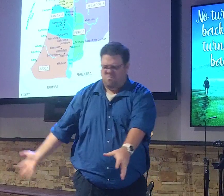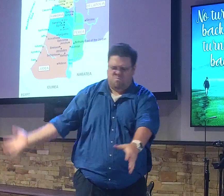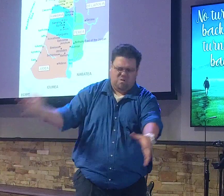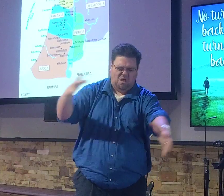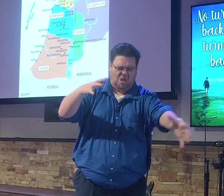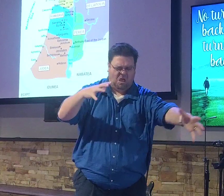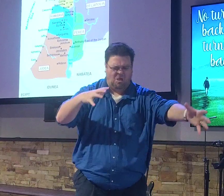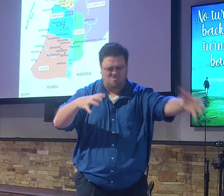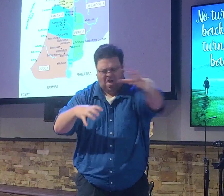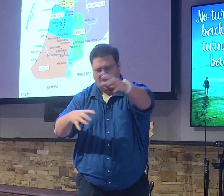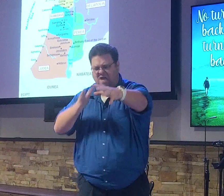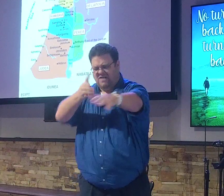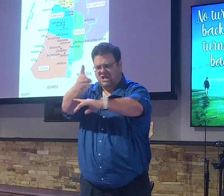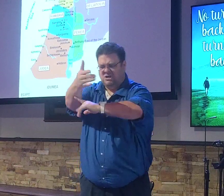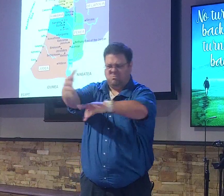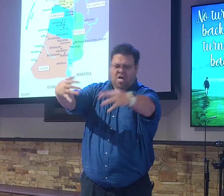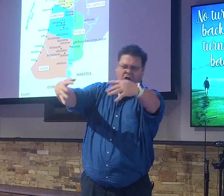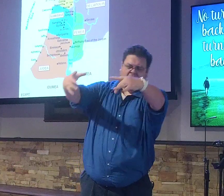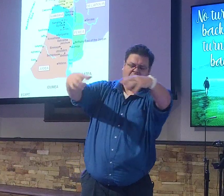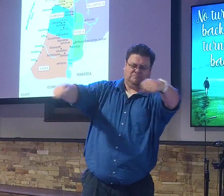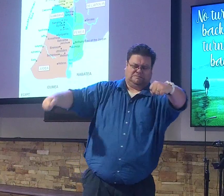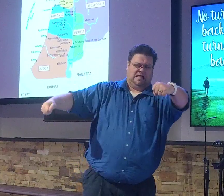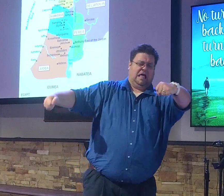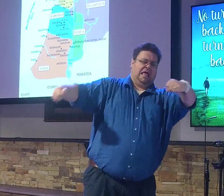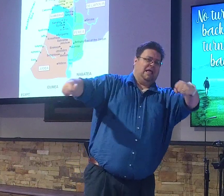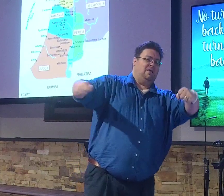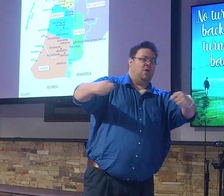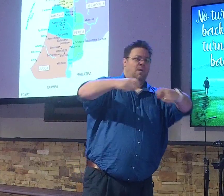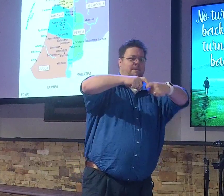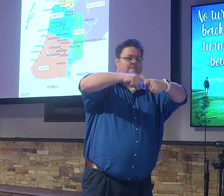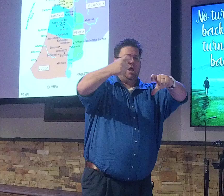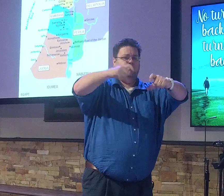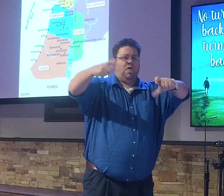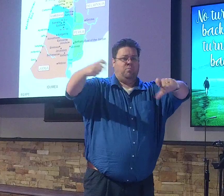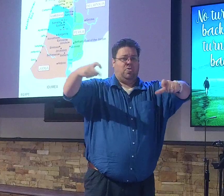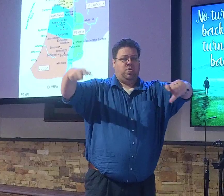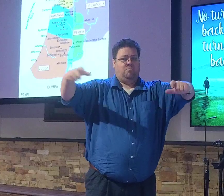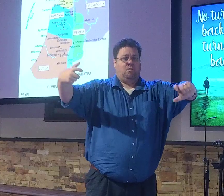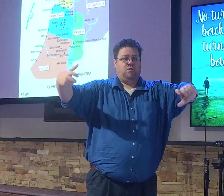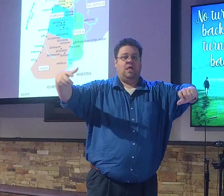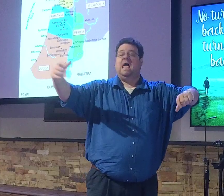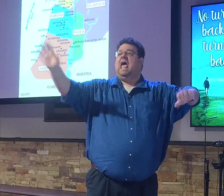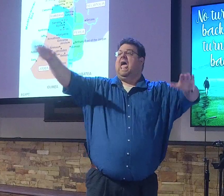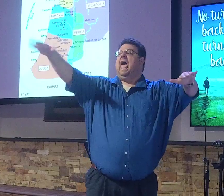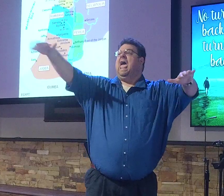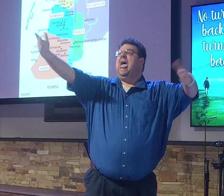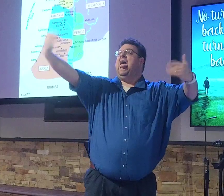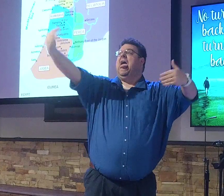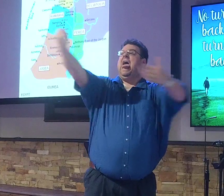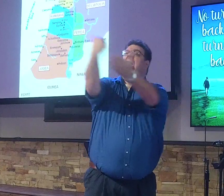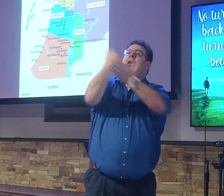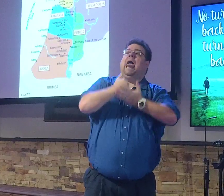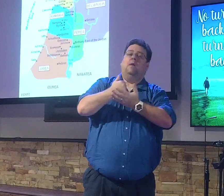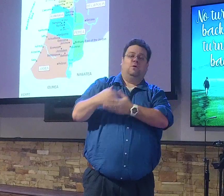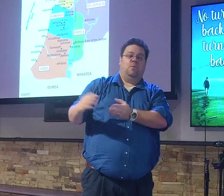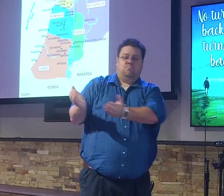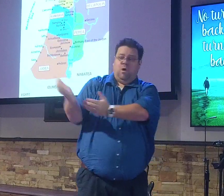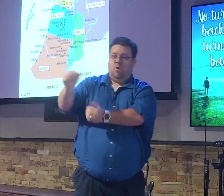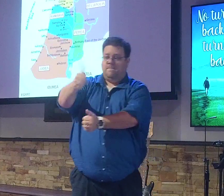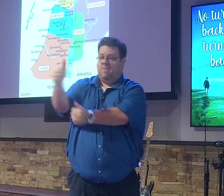net broke. And they beckoned to their partners, which were in the other ship, that they would come and help them. And they came, and they filled both, both the